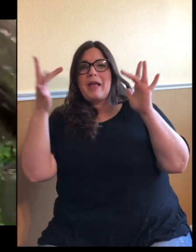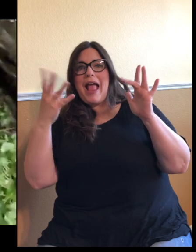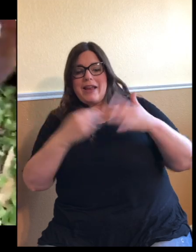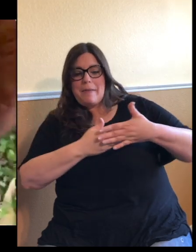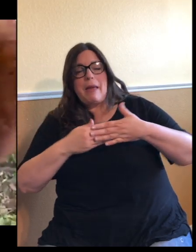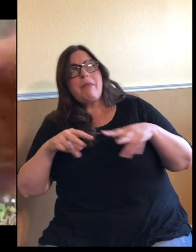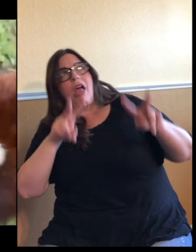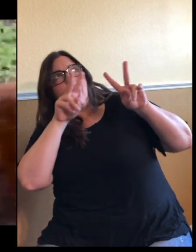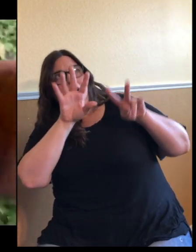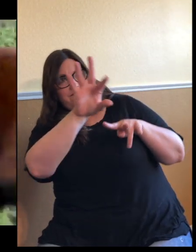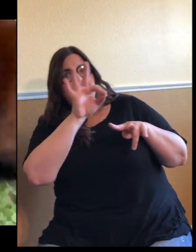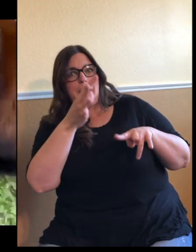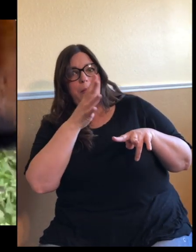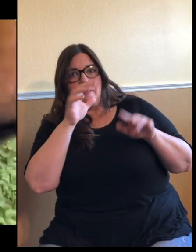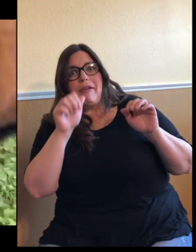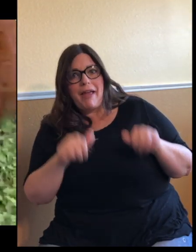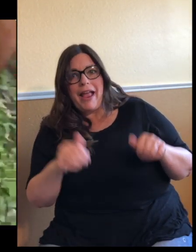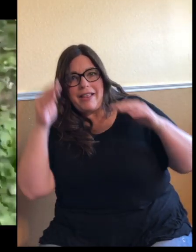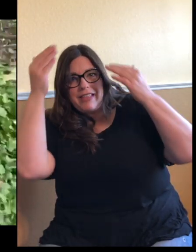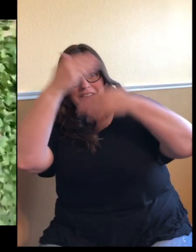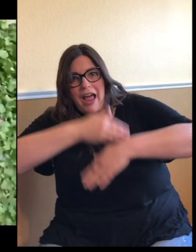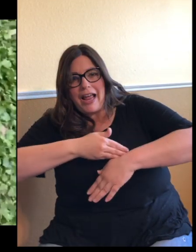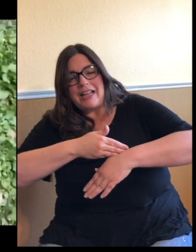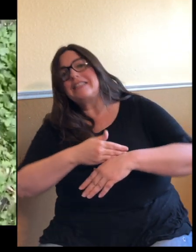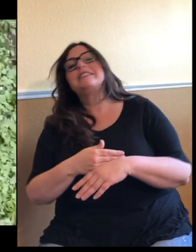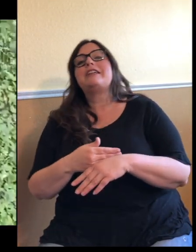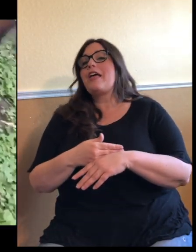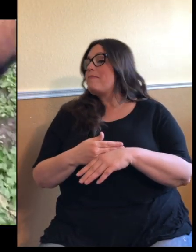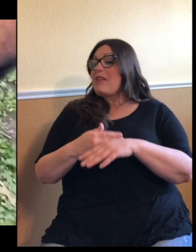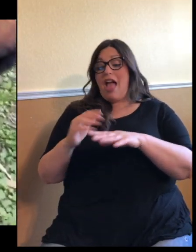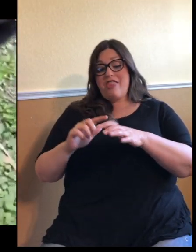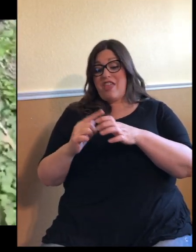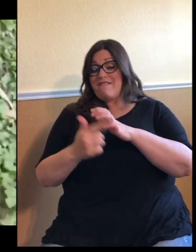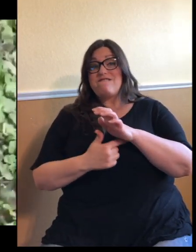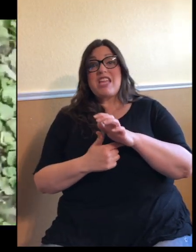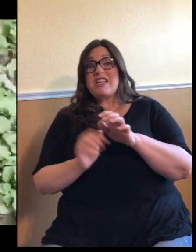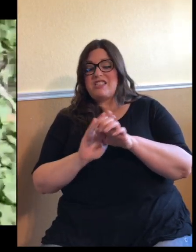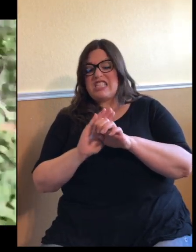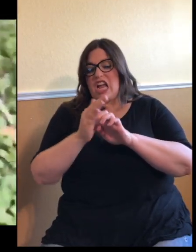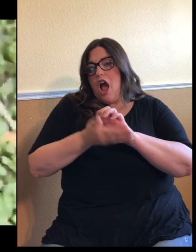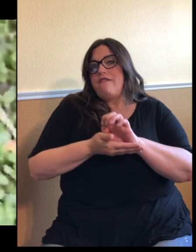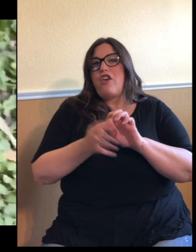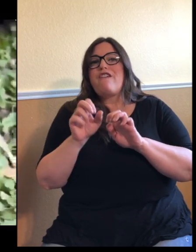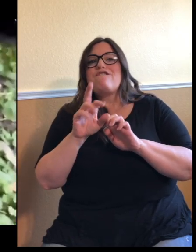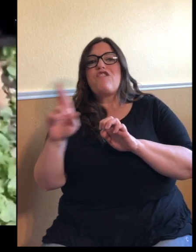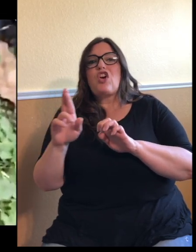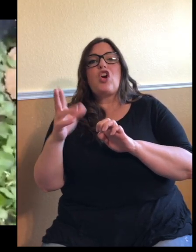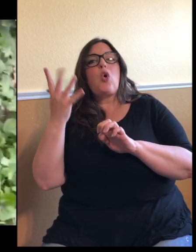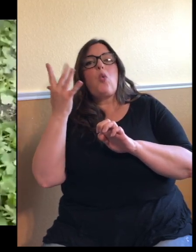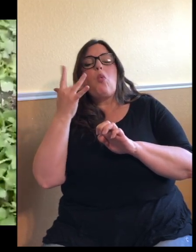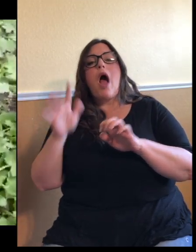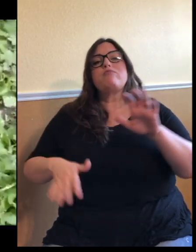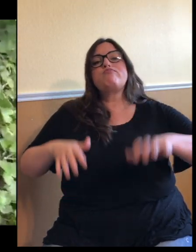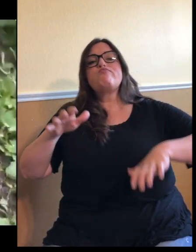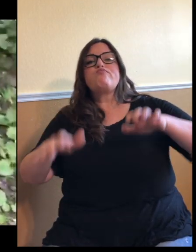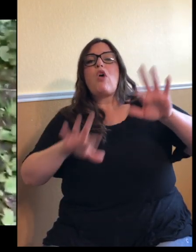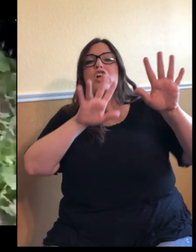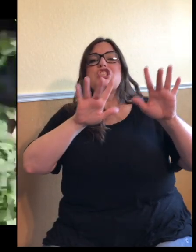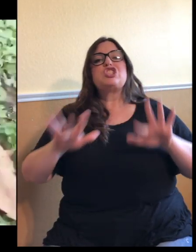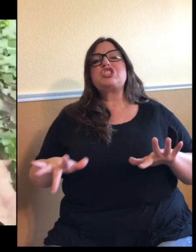their feet don't have pads like a dog or cat. They're all covered in fur. It's for insulation. They can walk through the snow. They are cold, hardy animals. They live in the mountains,